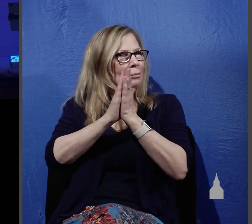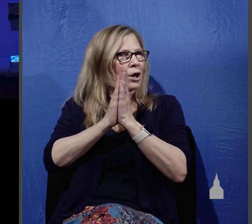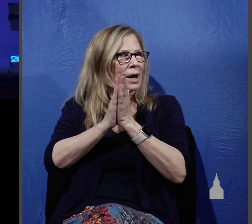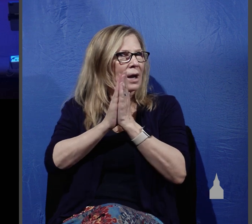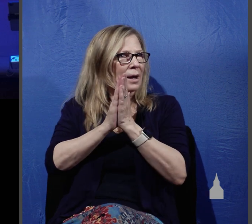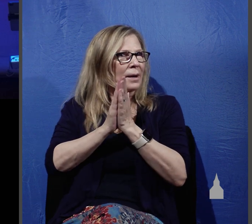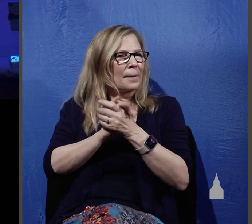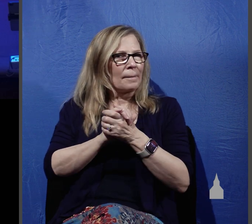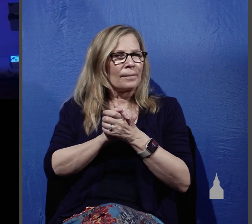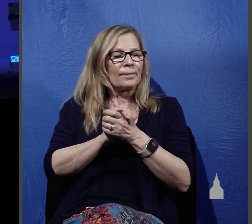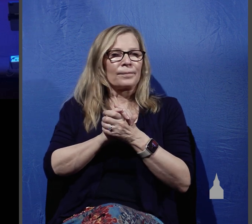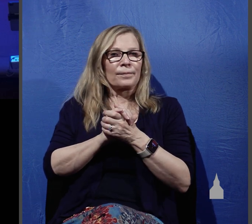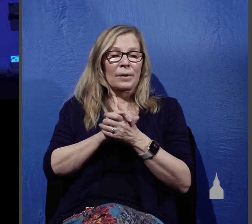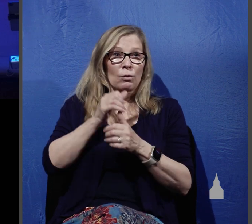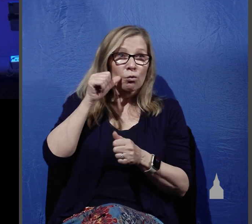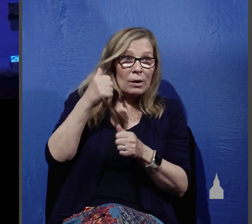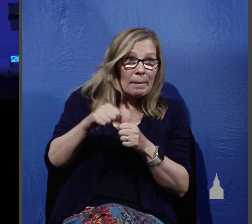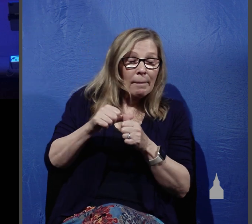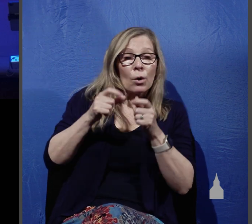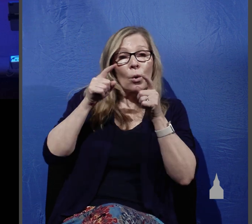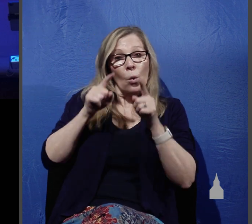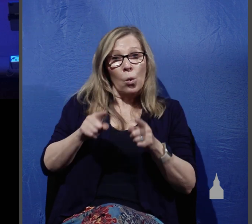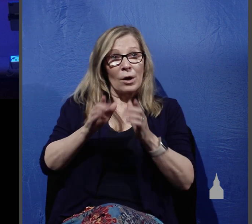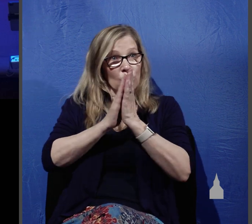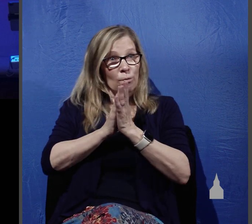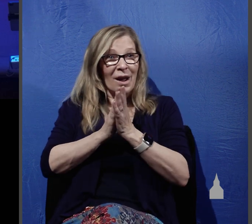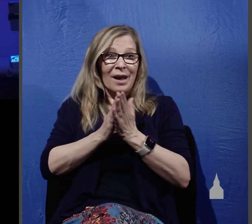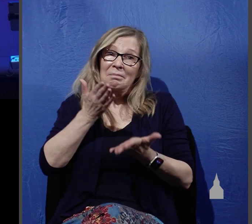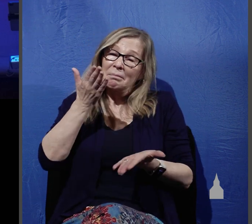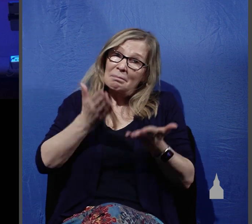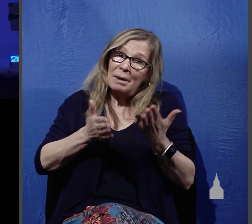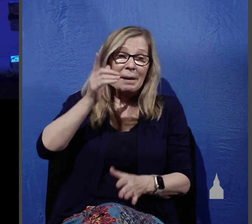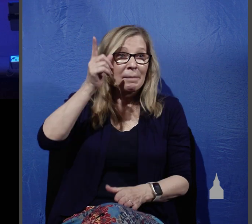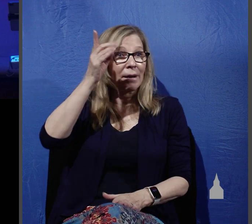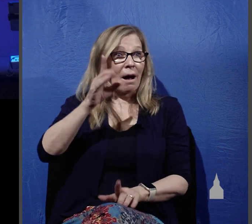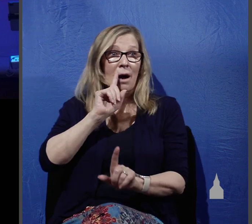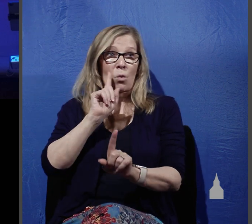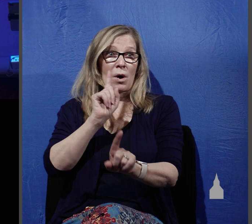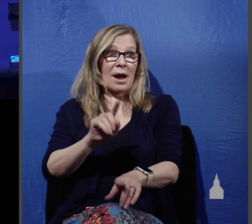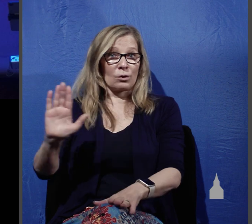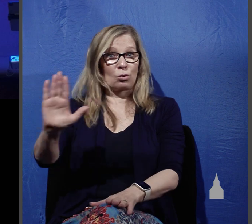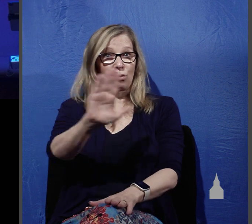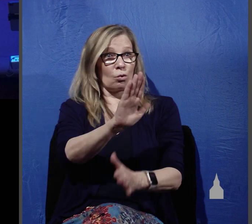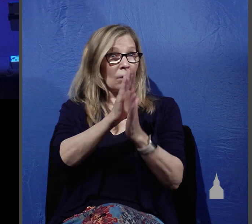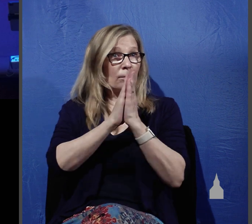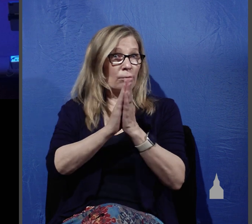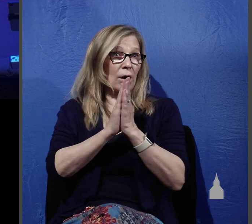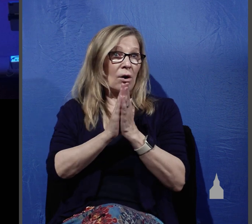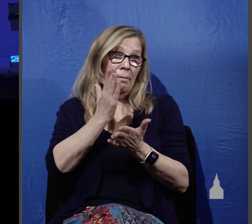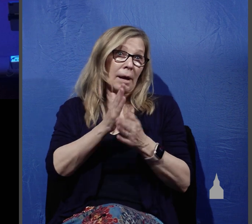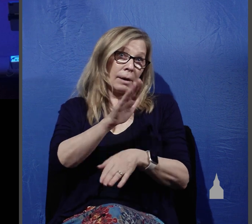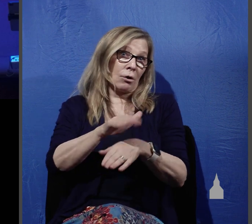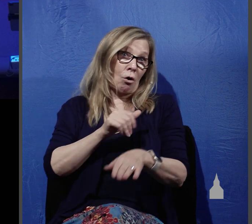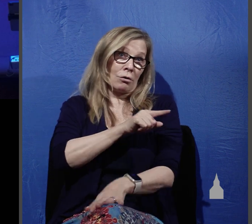mind when you pray like this it is possible that God will answer your prayer by calling you